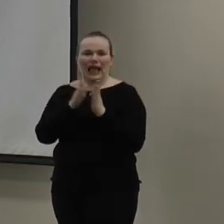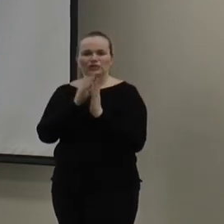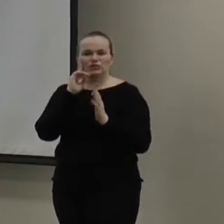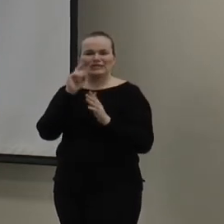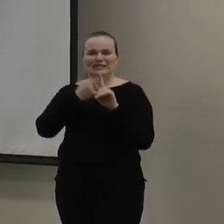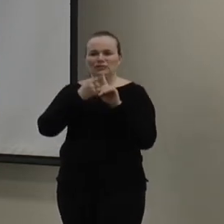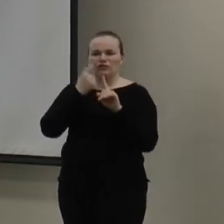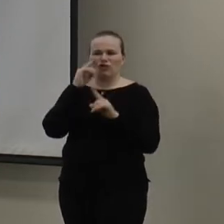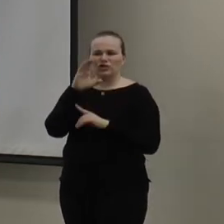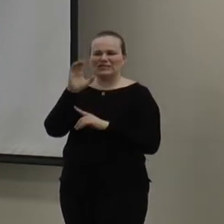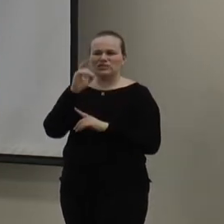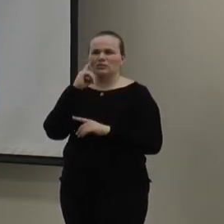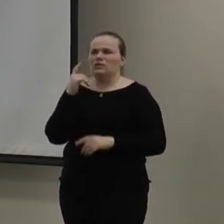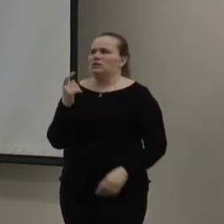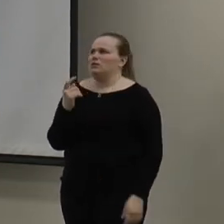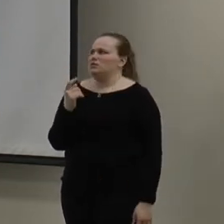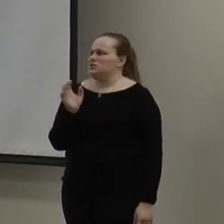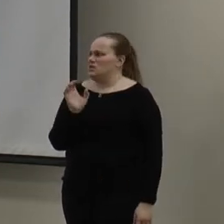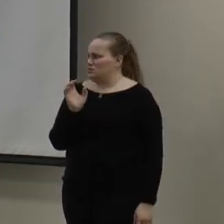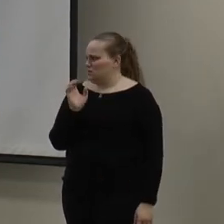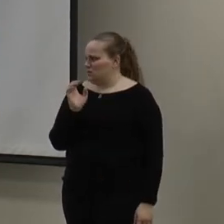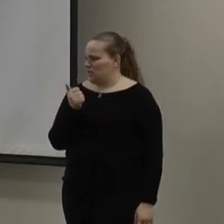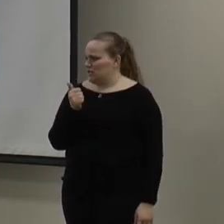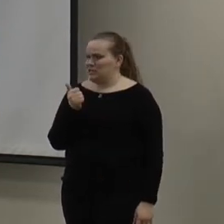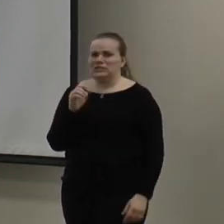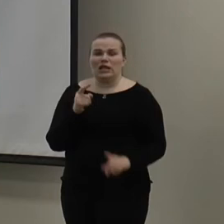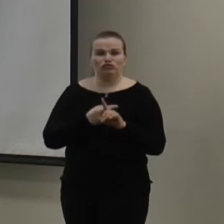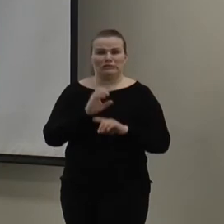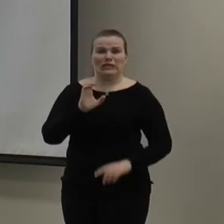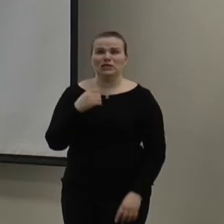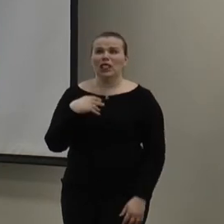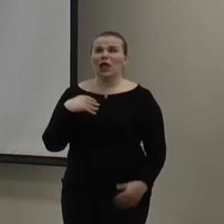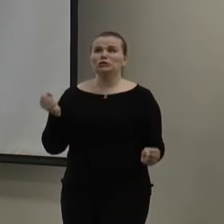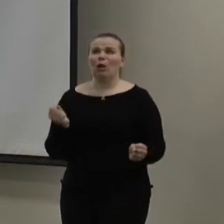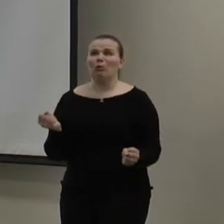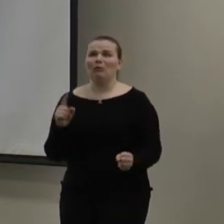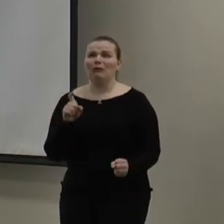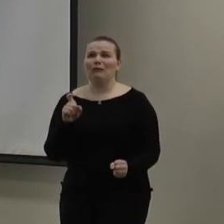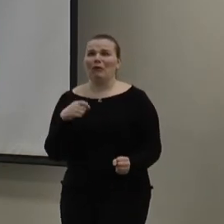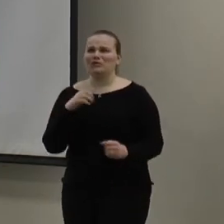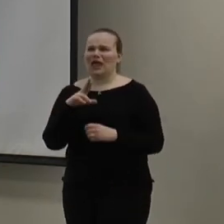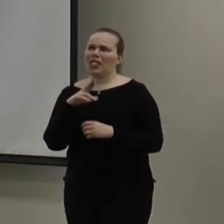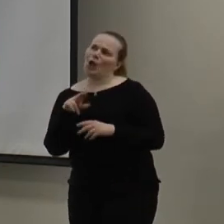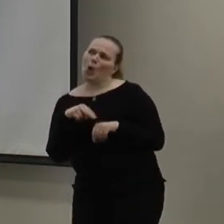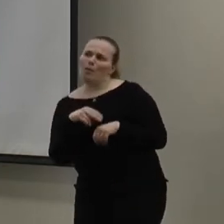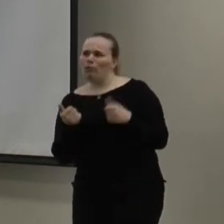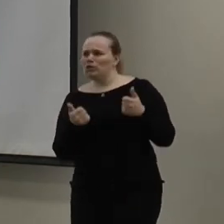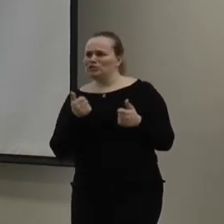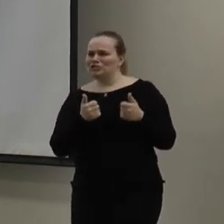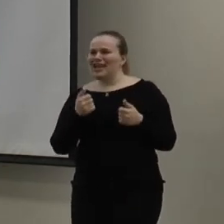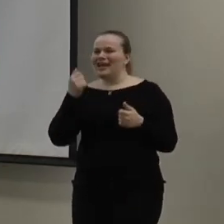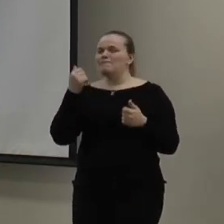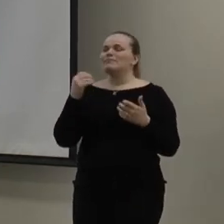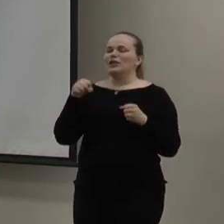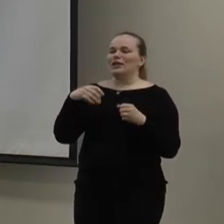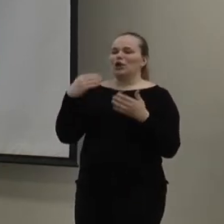Celsius, you're like, oh my goodness. 10 degrees Celsius? Is that really cold or is that kind of normal? You kind of have to